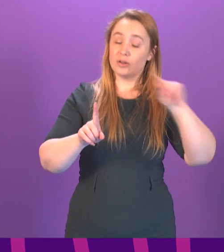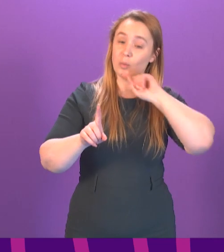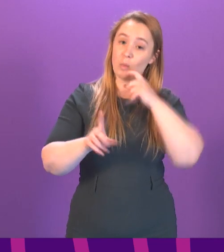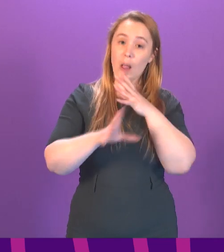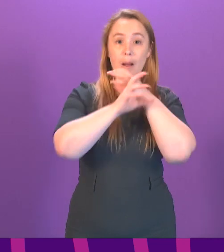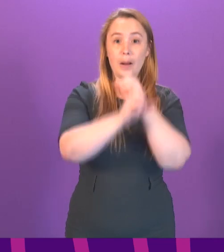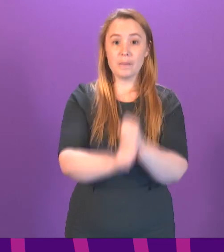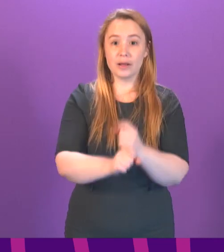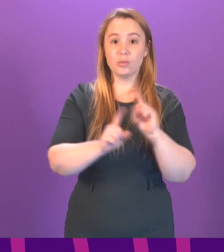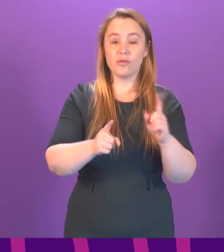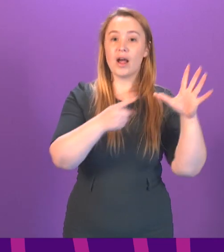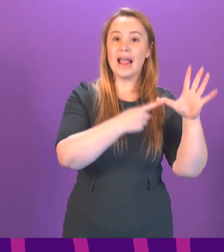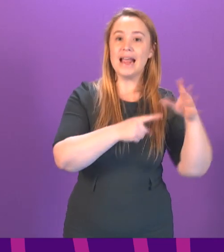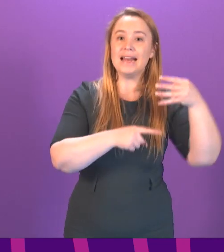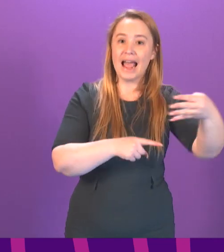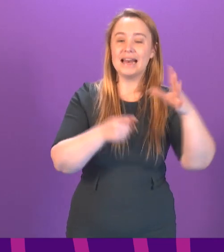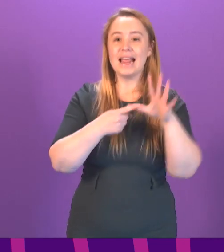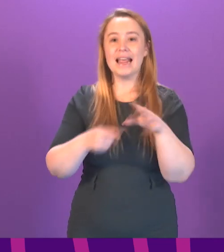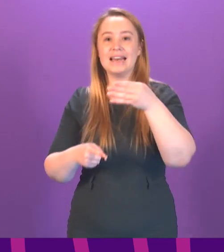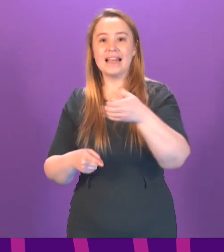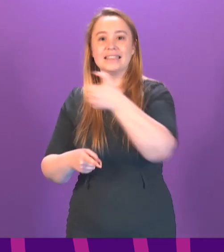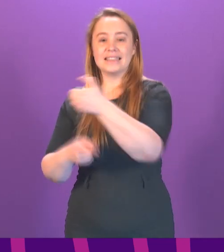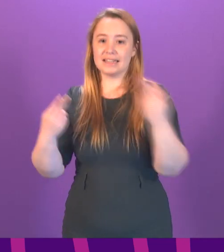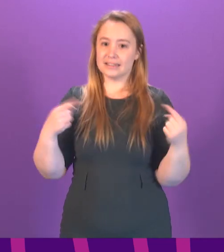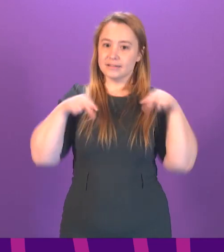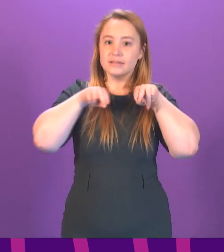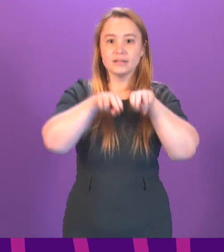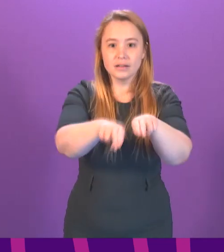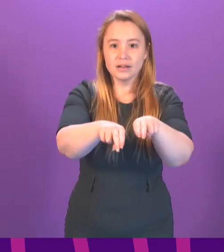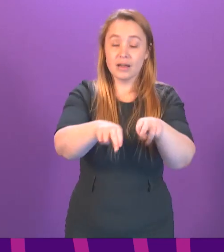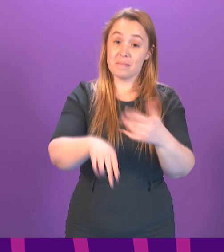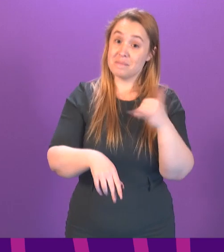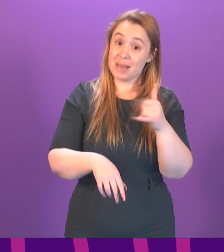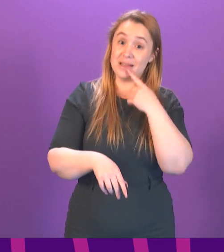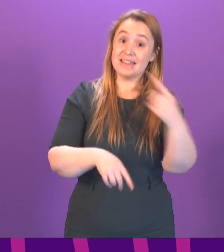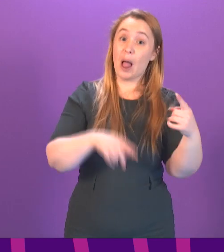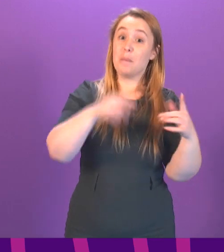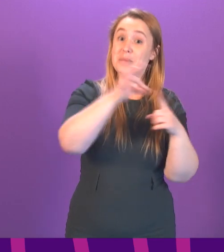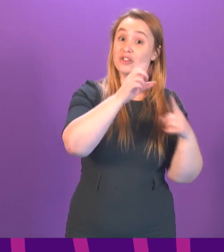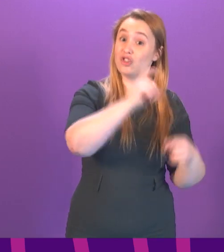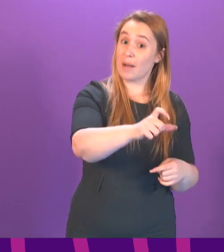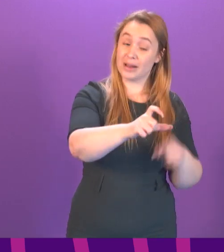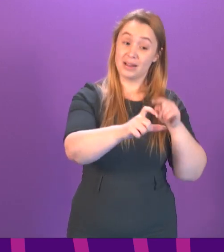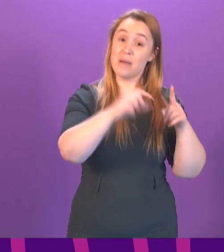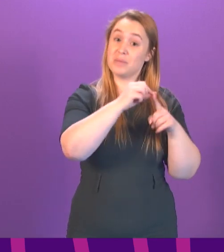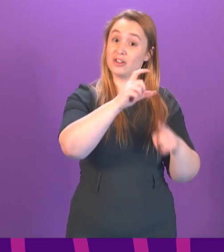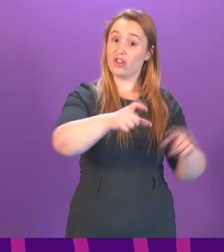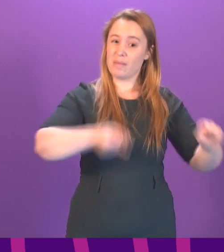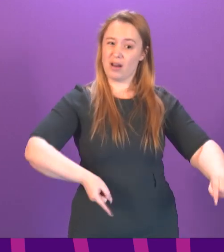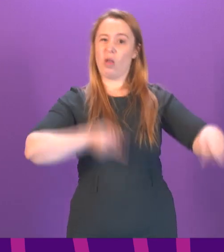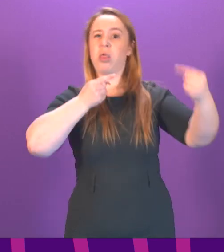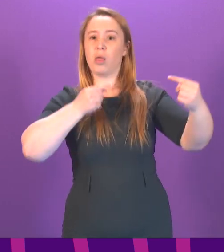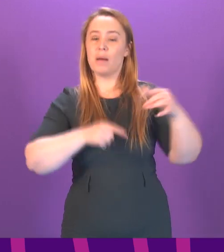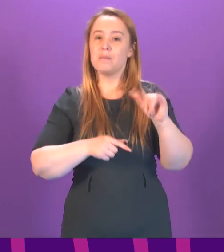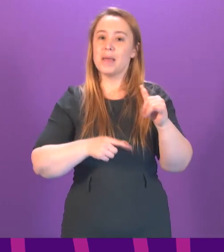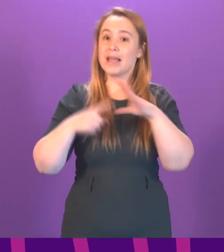duelling the A9 and the A96. He might want to tell his colleague Peter Chapman, who's against that, but perhaps there's a split in the Tories.